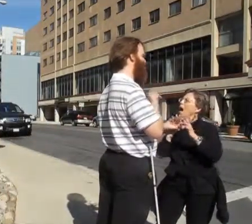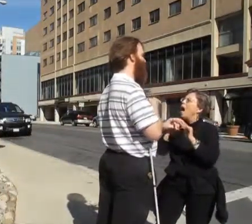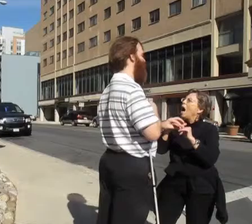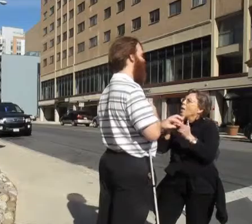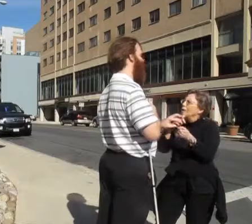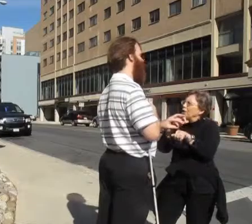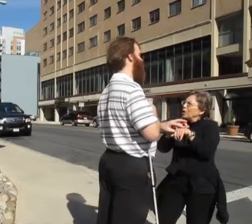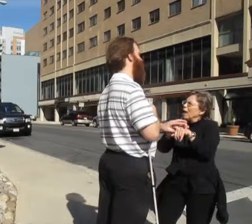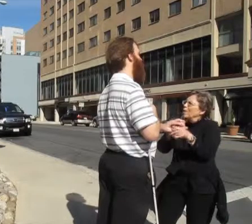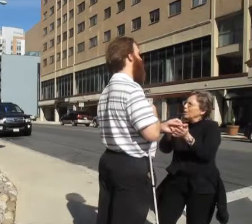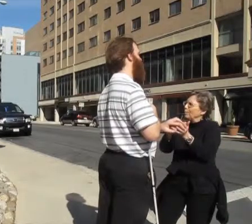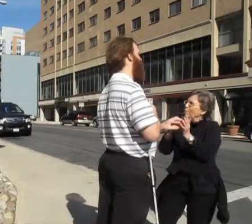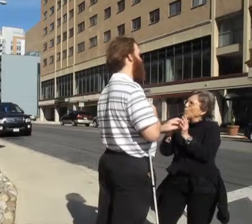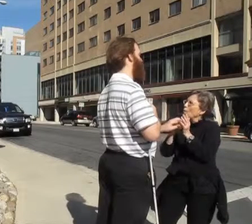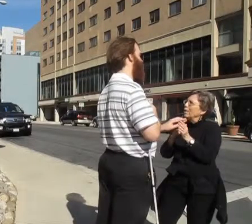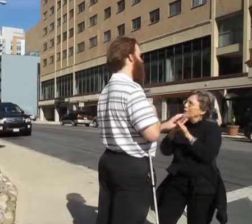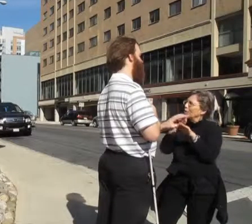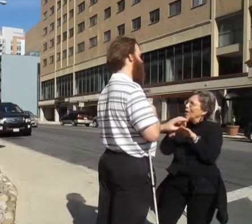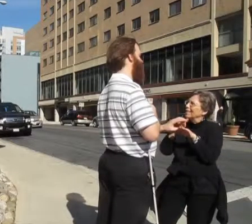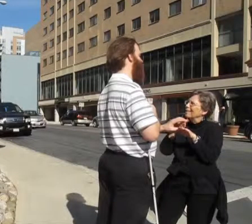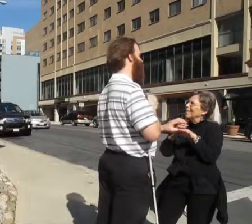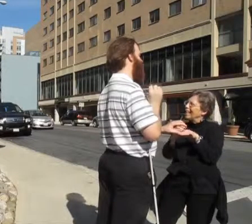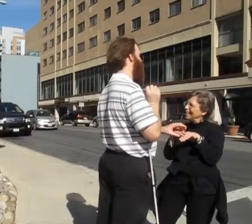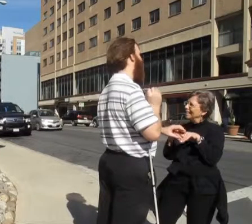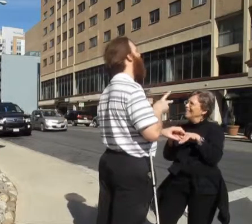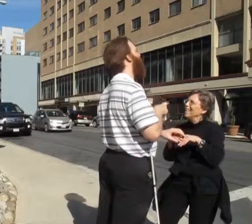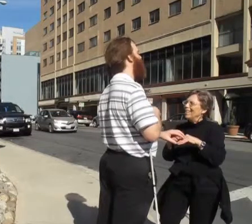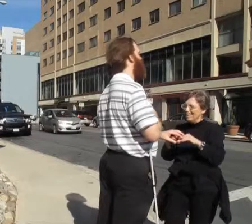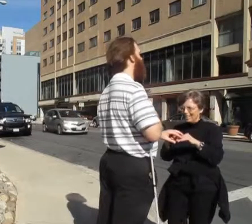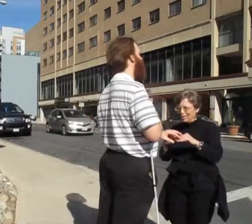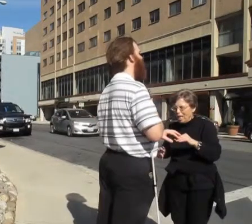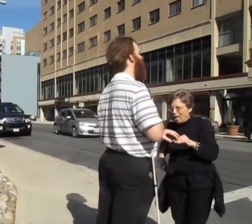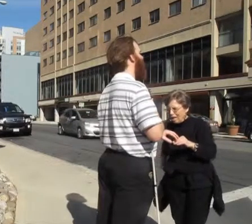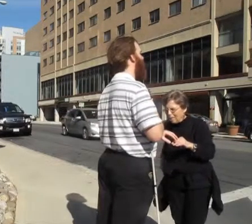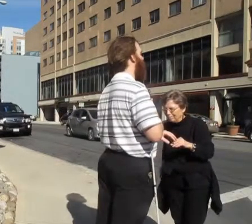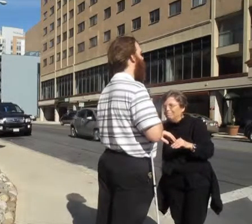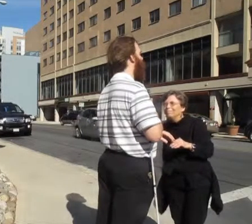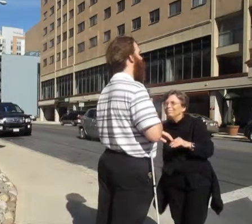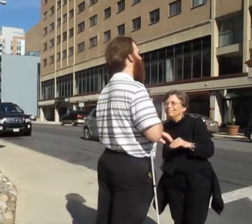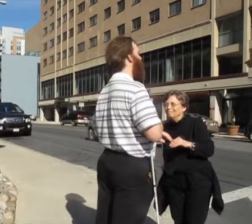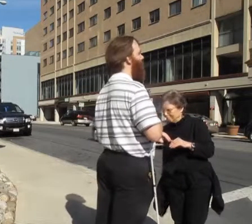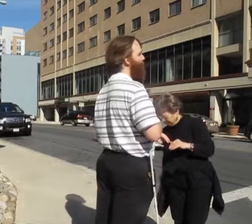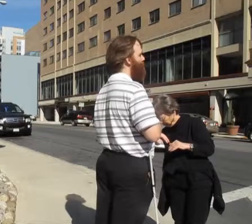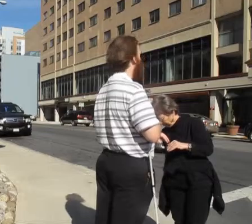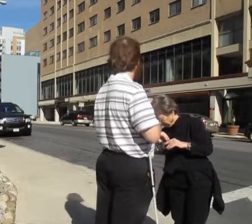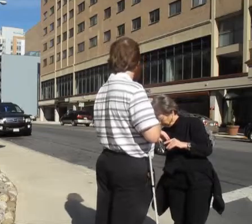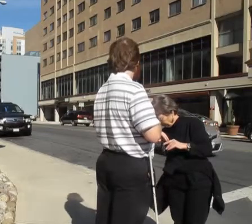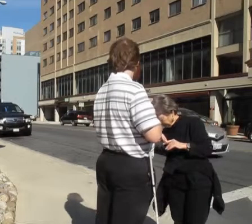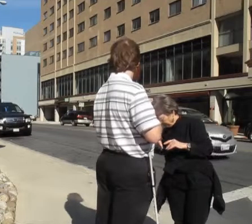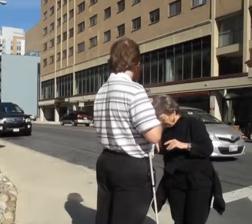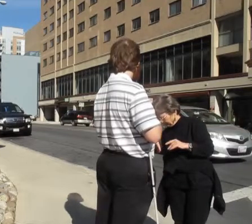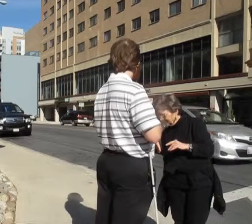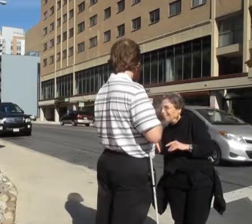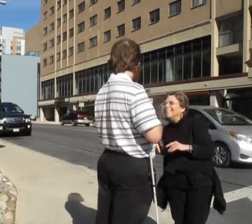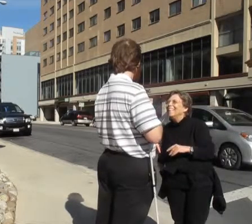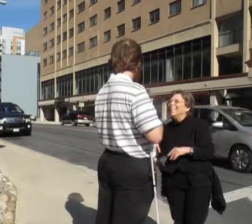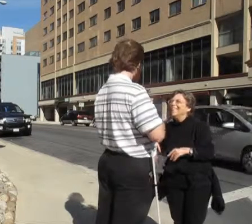how much time is going to be in garden. Okay? Okay. All right. So... So... feel like this is hard to do. Okay.